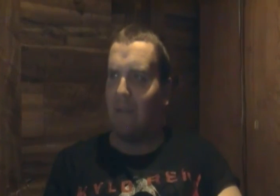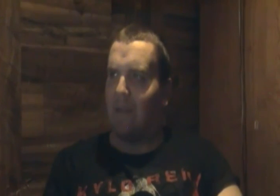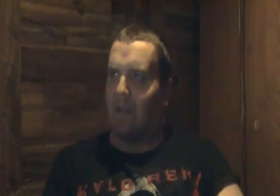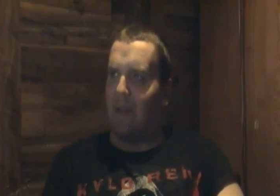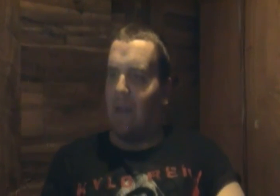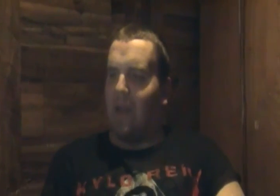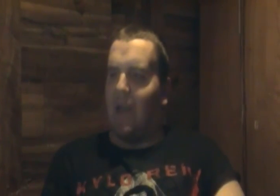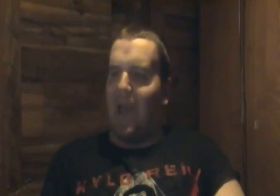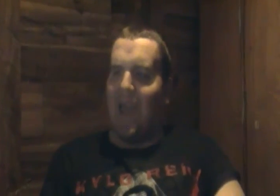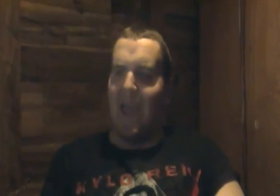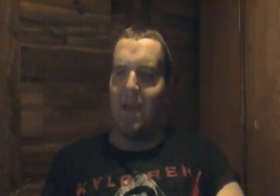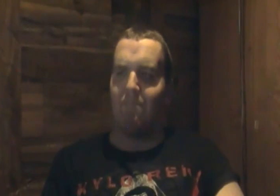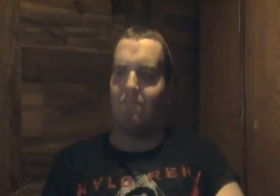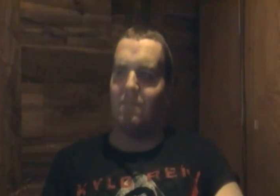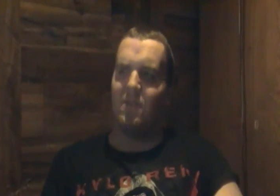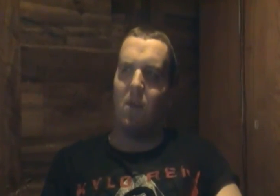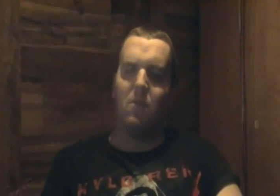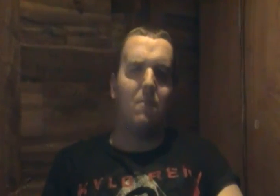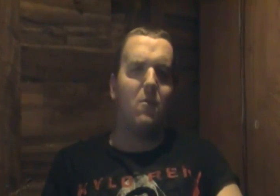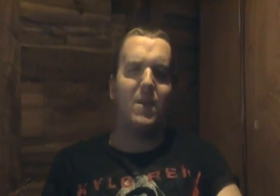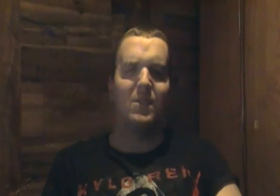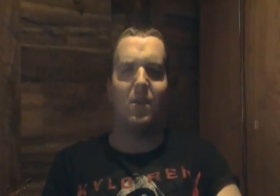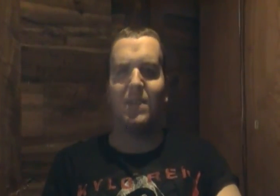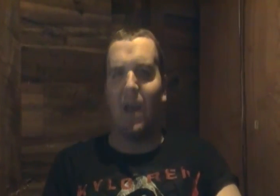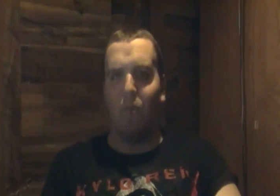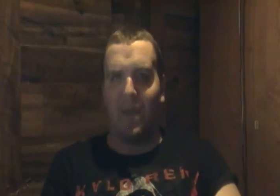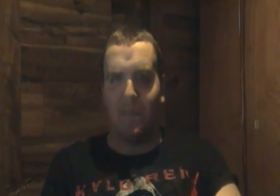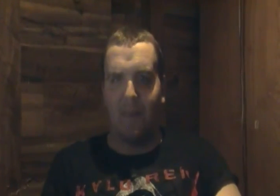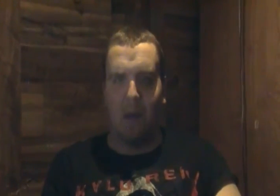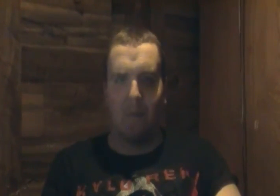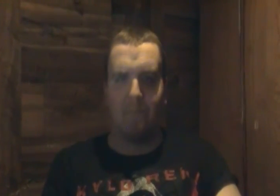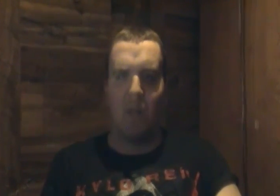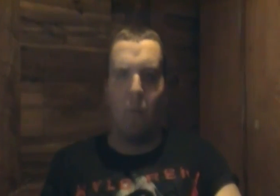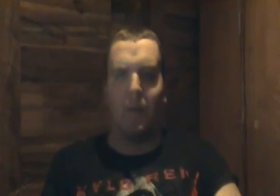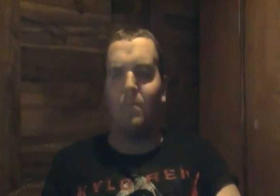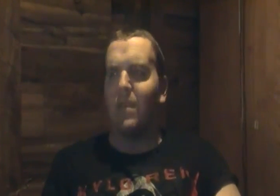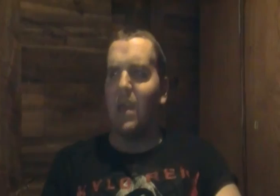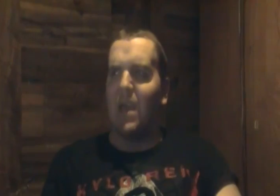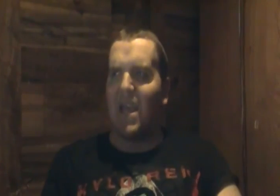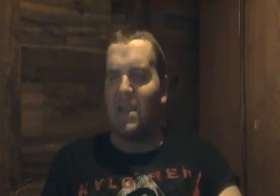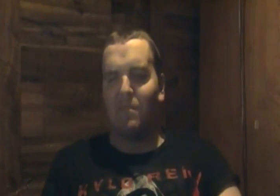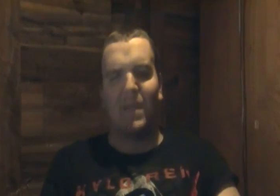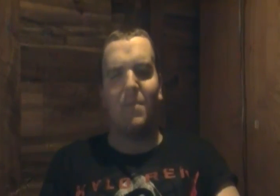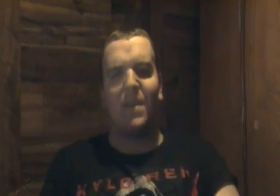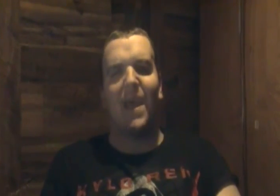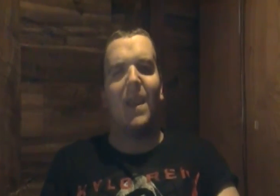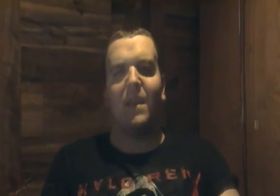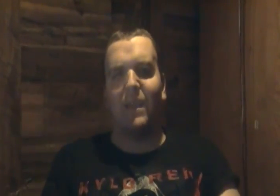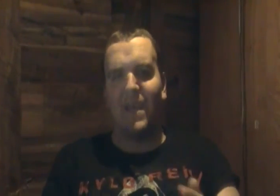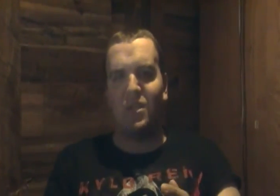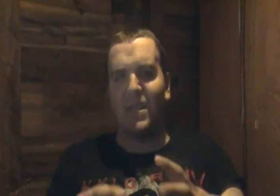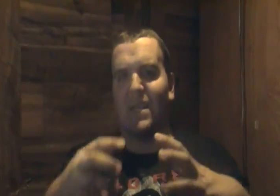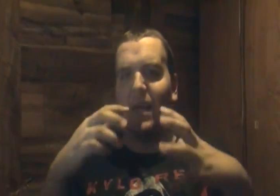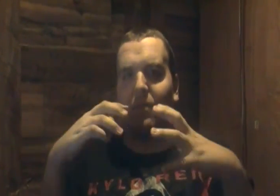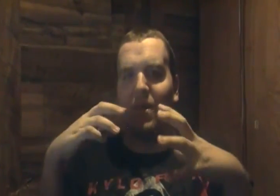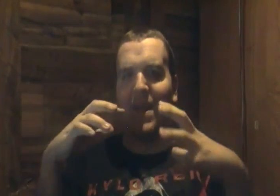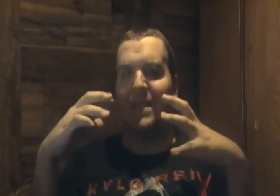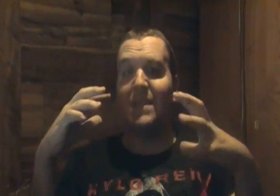and so the movie starts out with Noah he's believing that the legend of the hidden